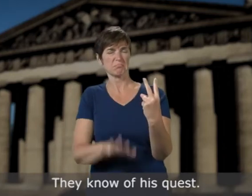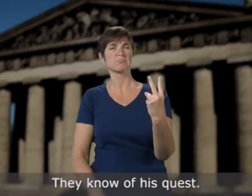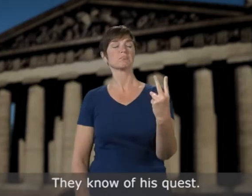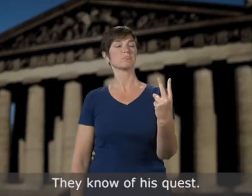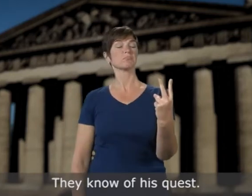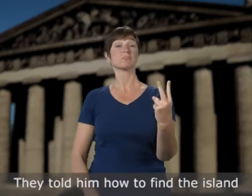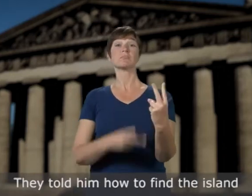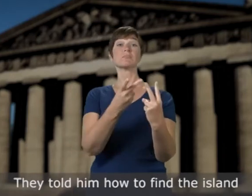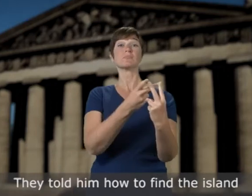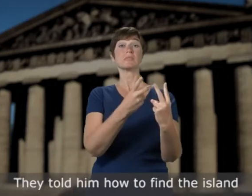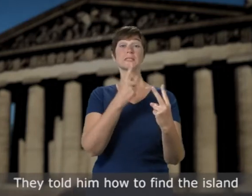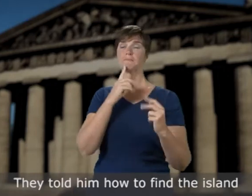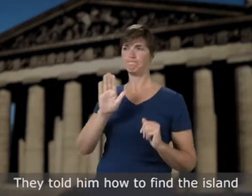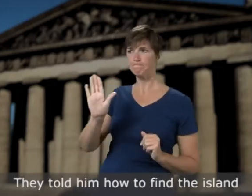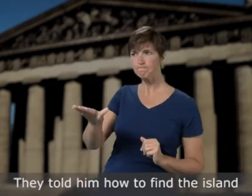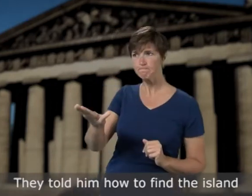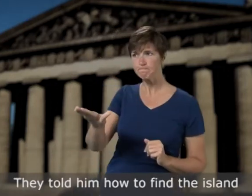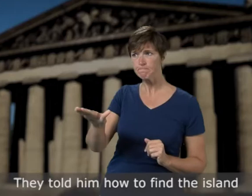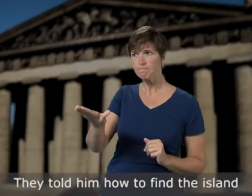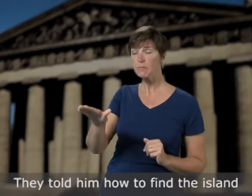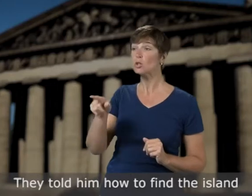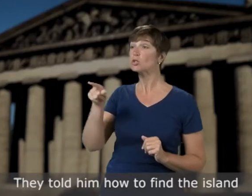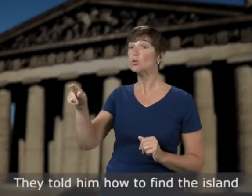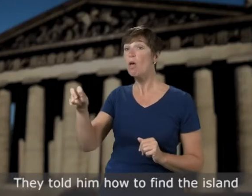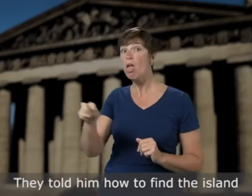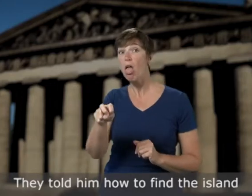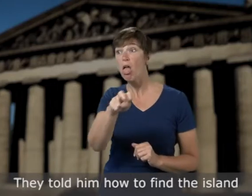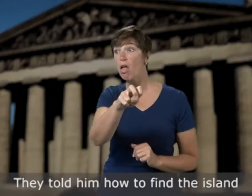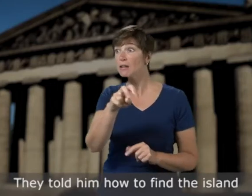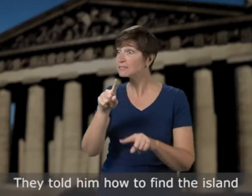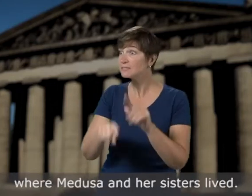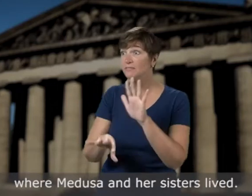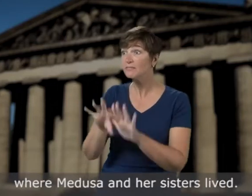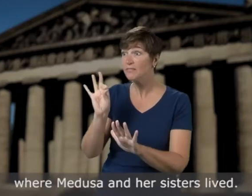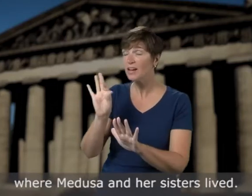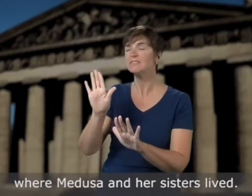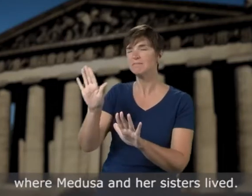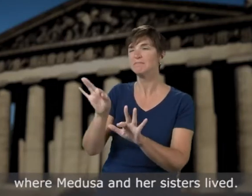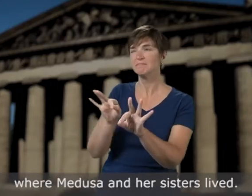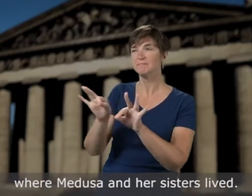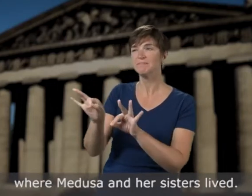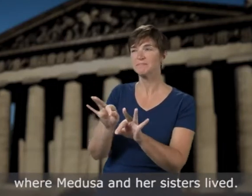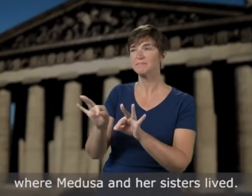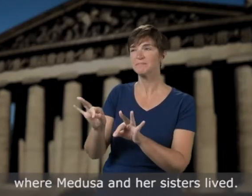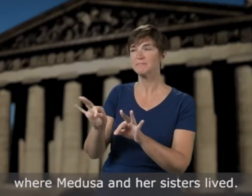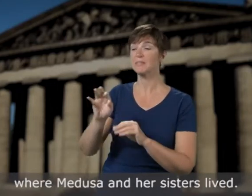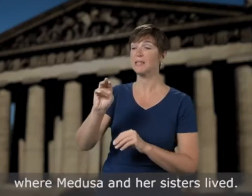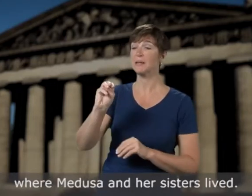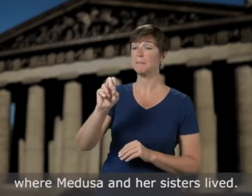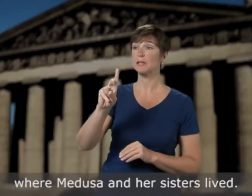They told him how to find the island where Medusa and her sisters lived